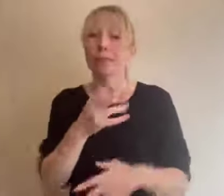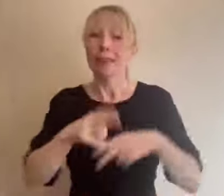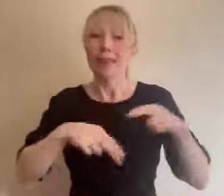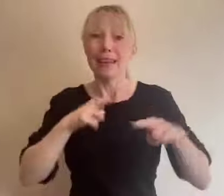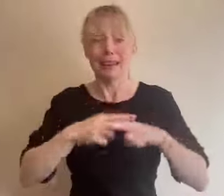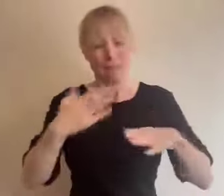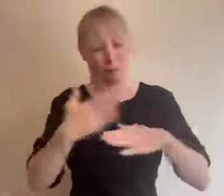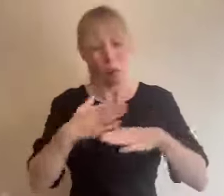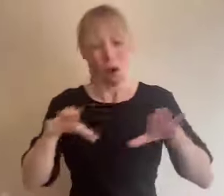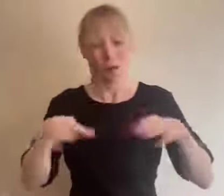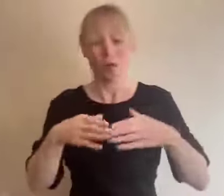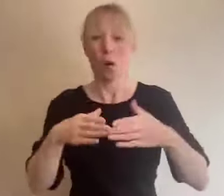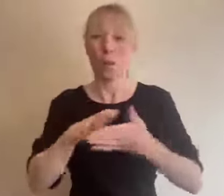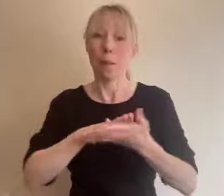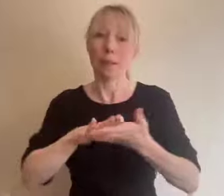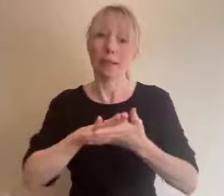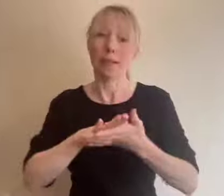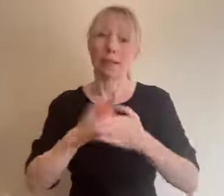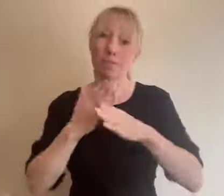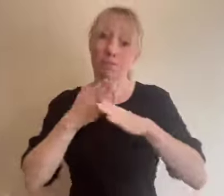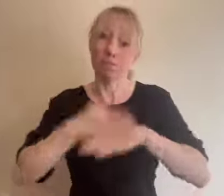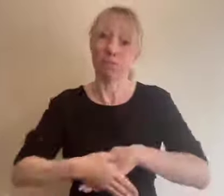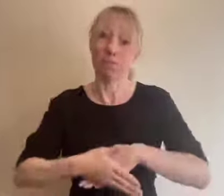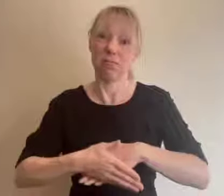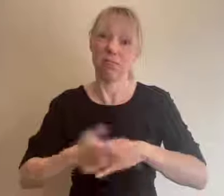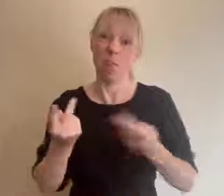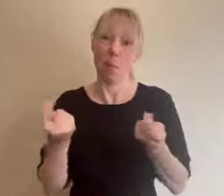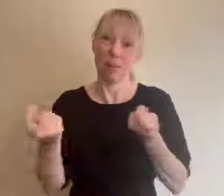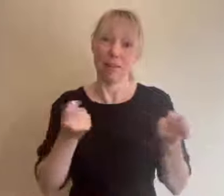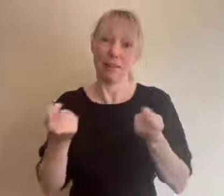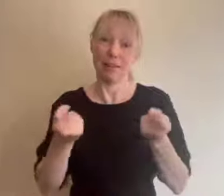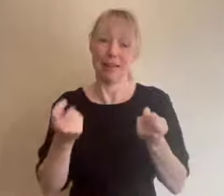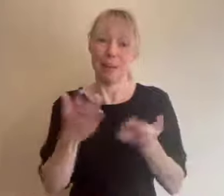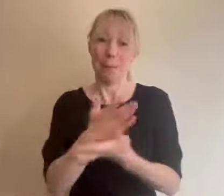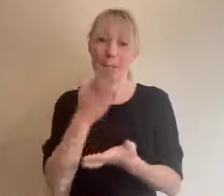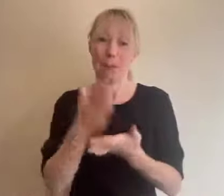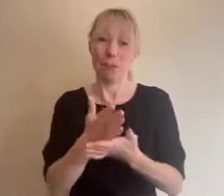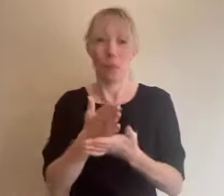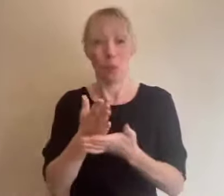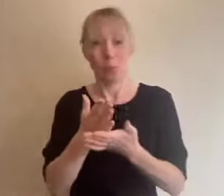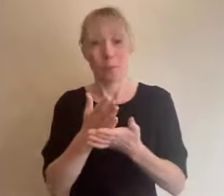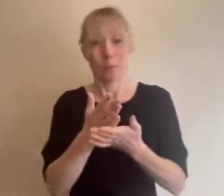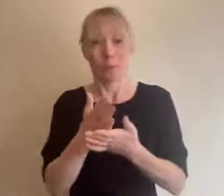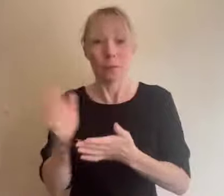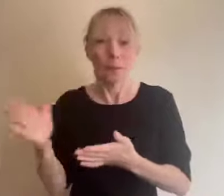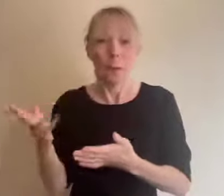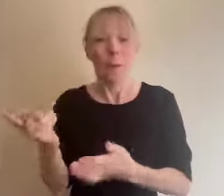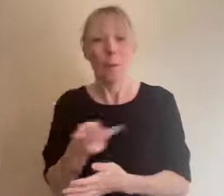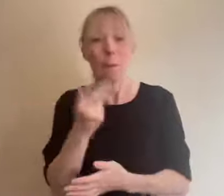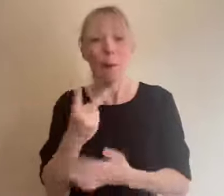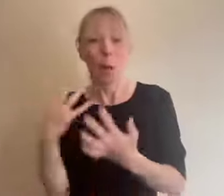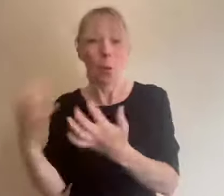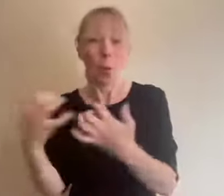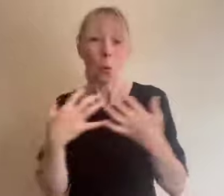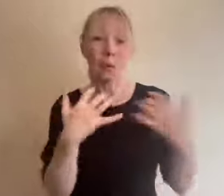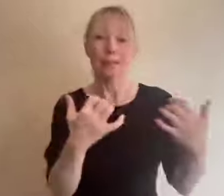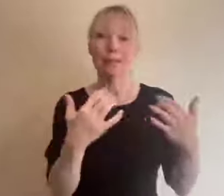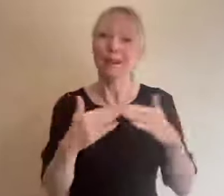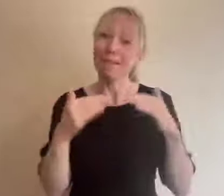facilitator to make sure everybody has a fair and equivalent experience the facilitator might not have the ability or the time